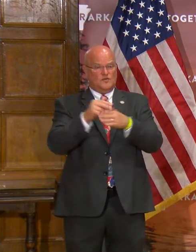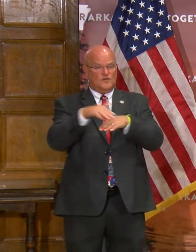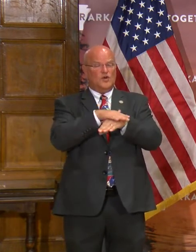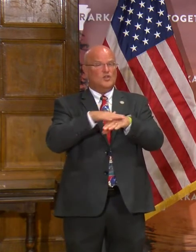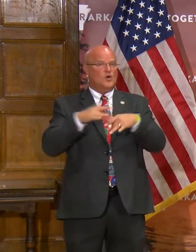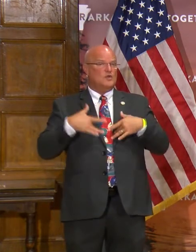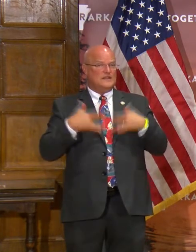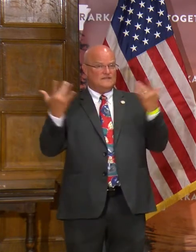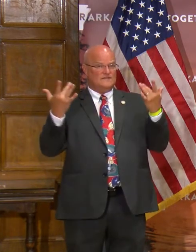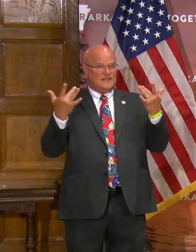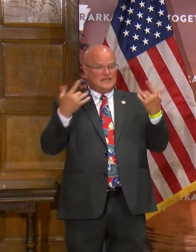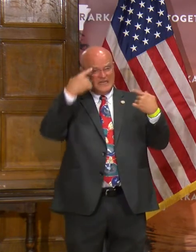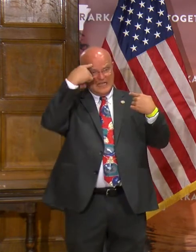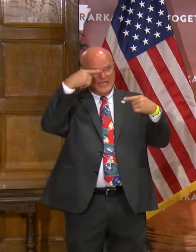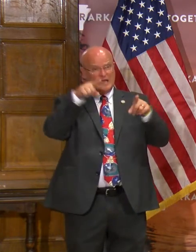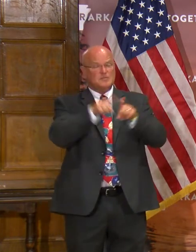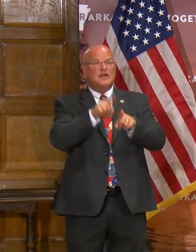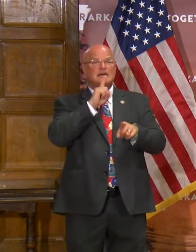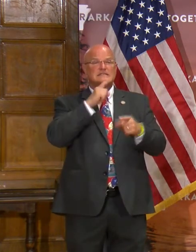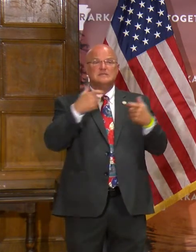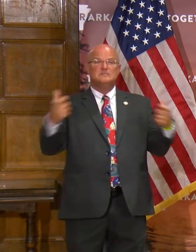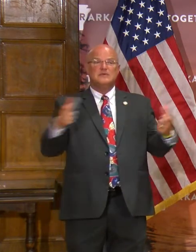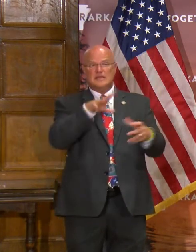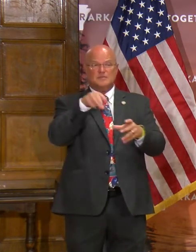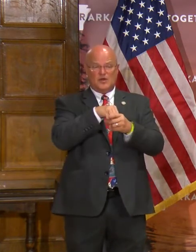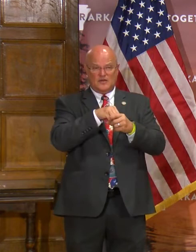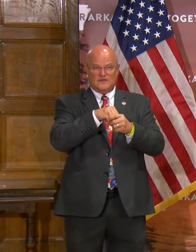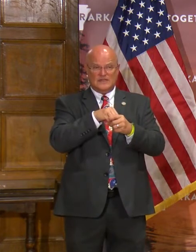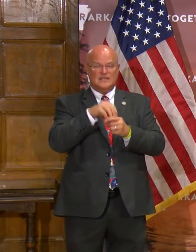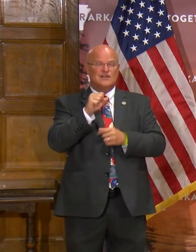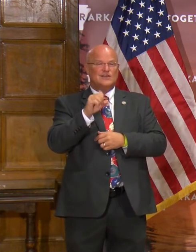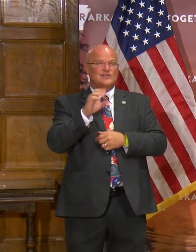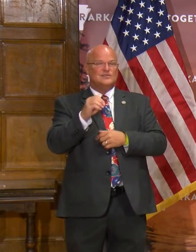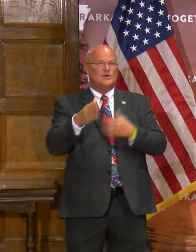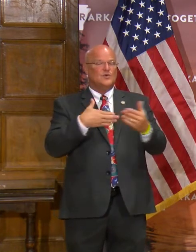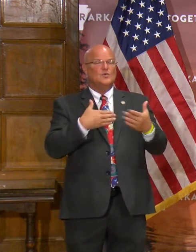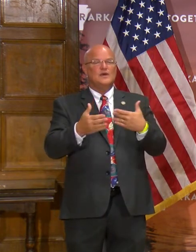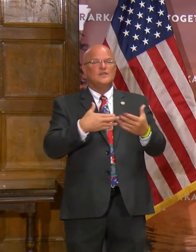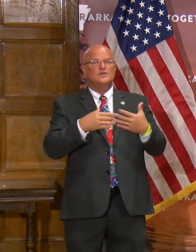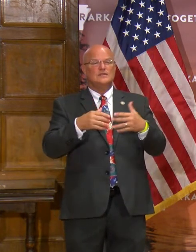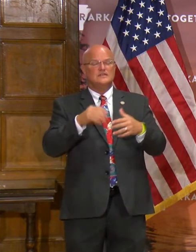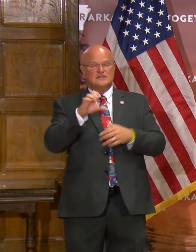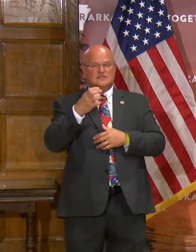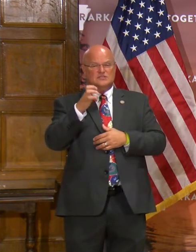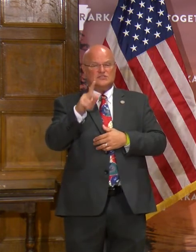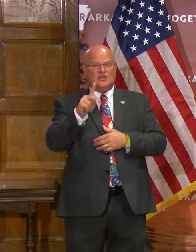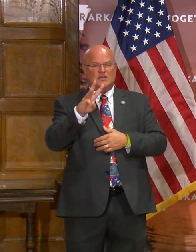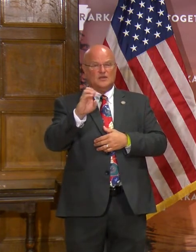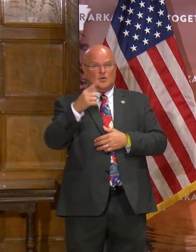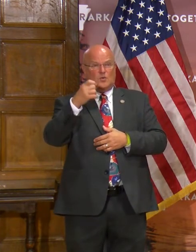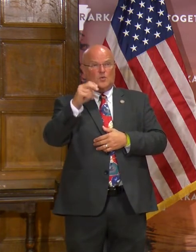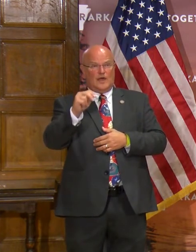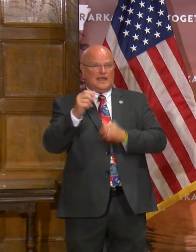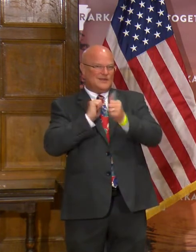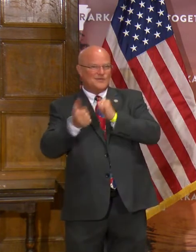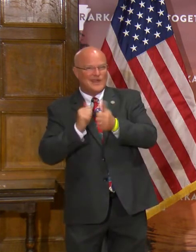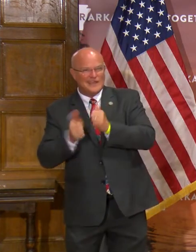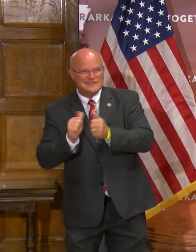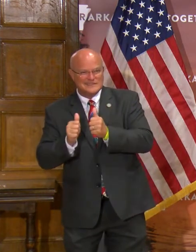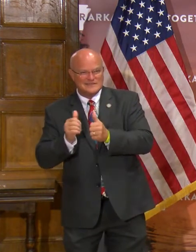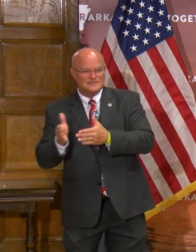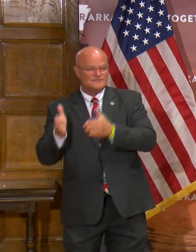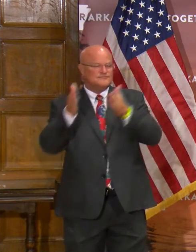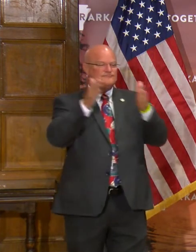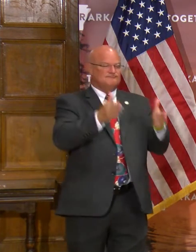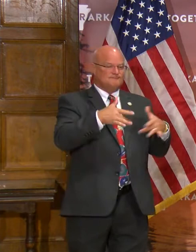local event, compliance is a big part of it. And so whether it is the chuck wagon races or whether it is another